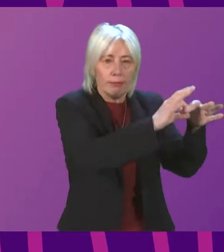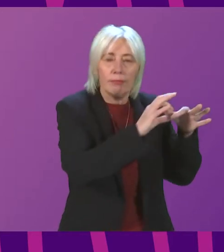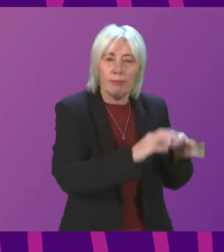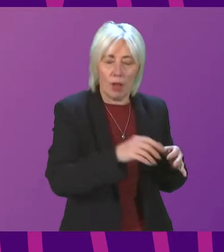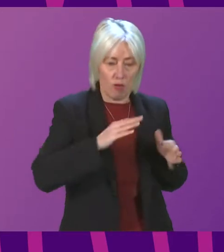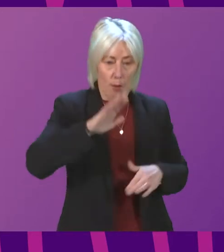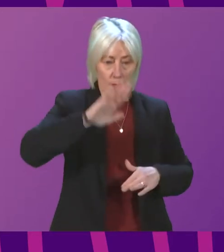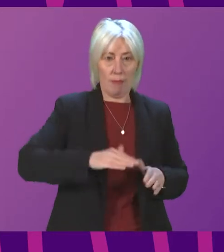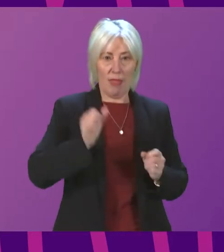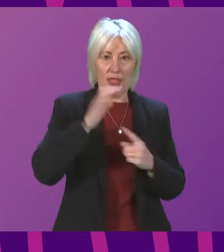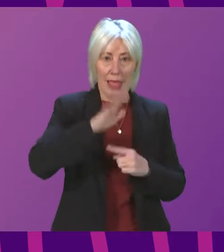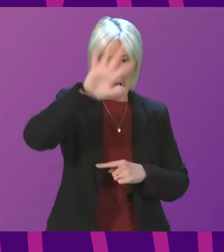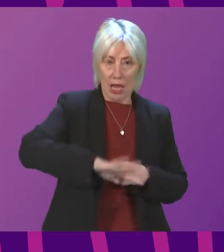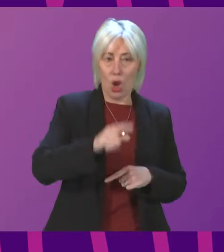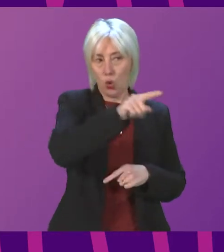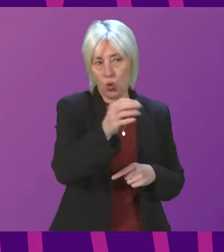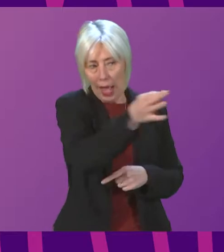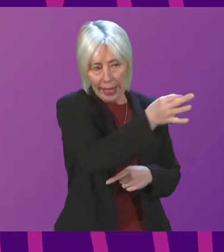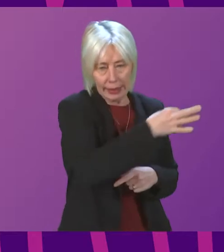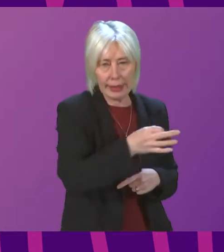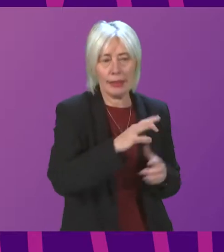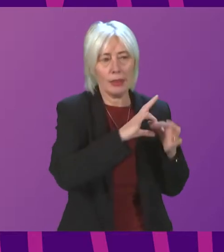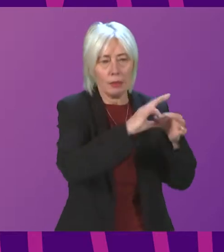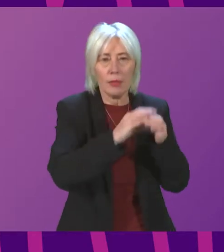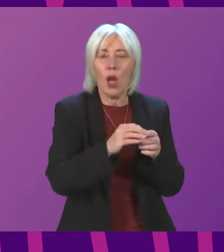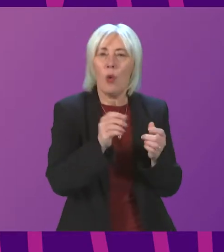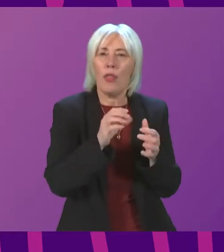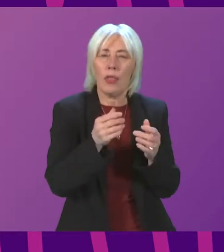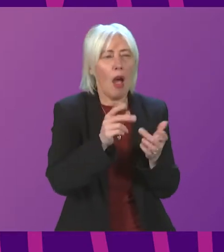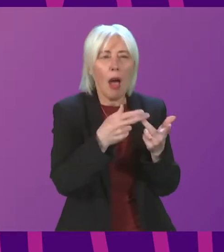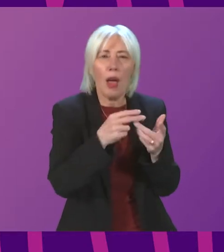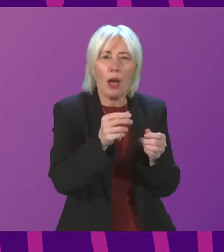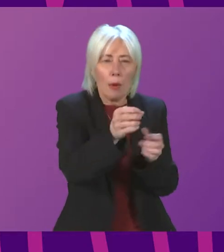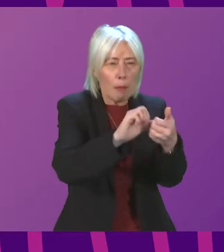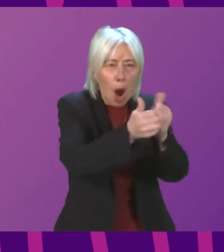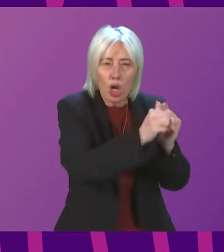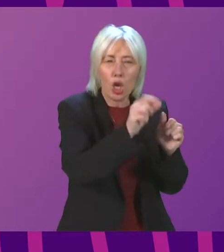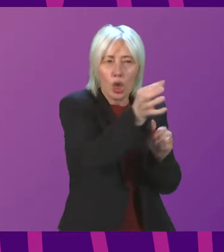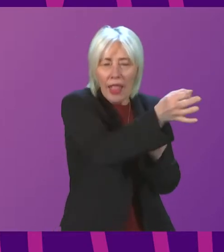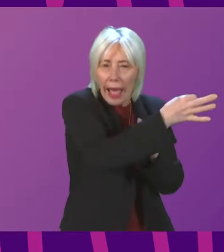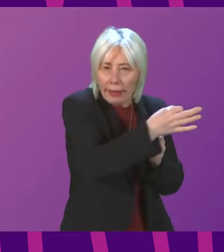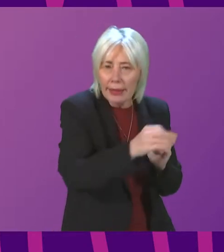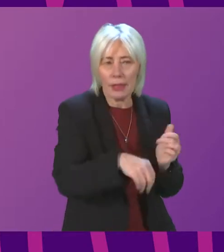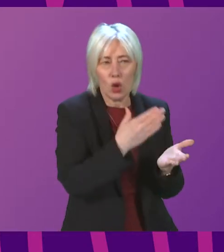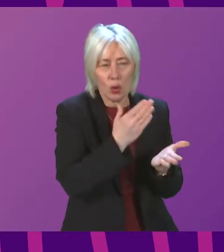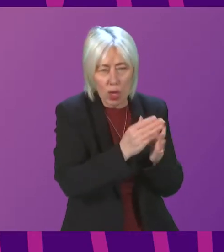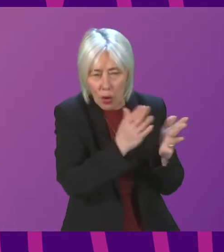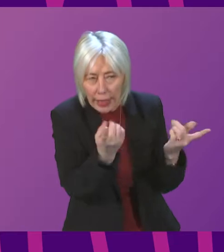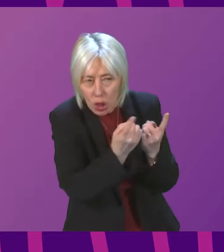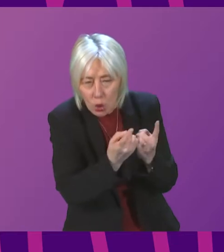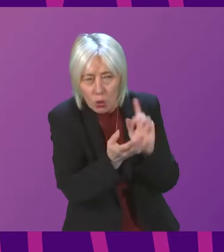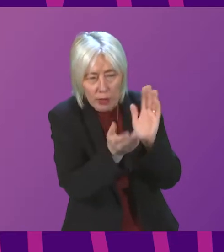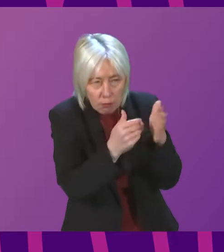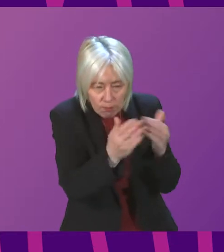when opportunities arise. They liaise with key local stakeholders and local resilience partners to ensure welfare issues are addressed.